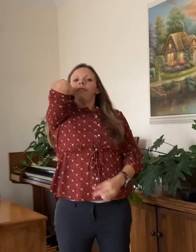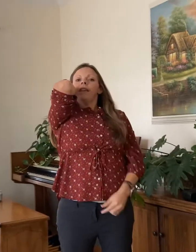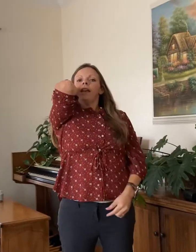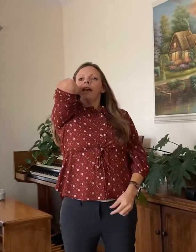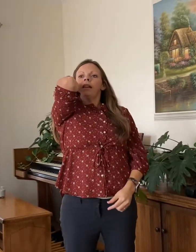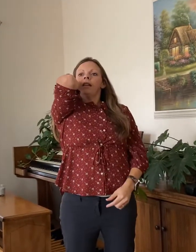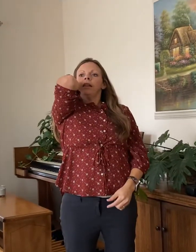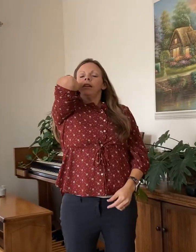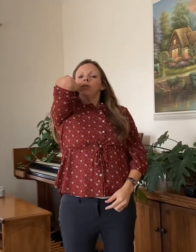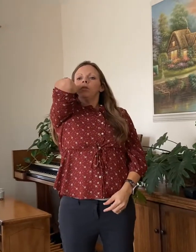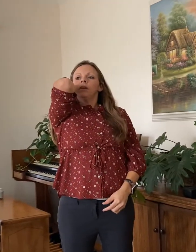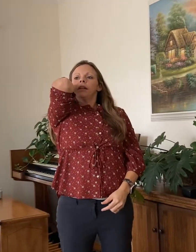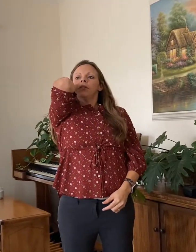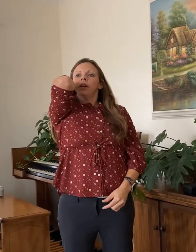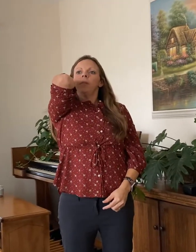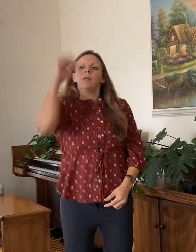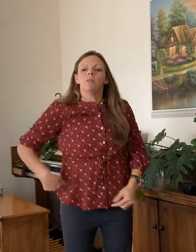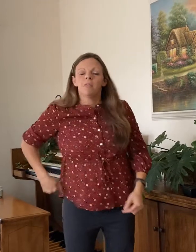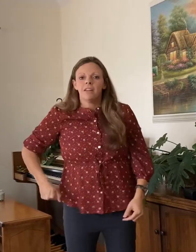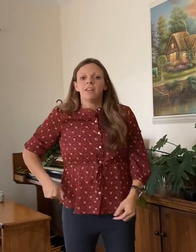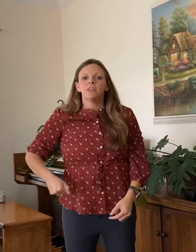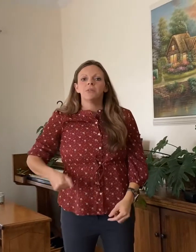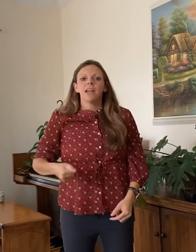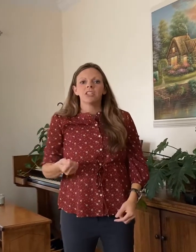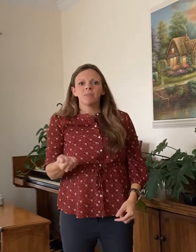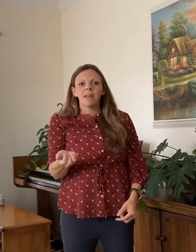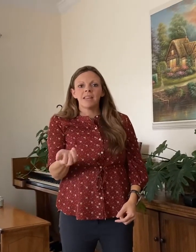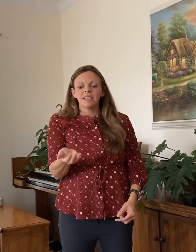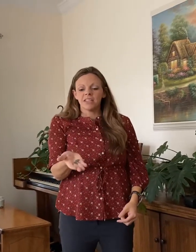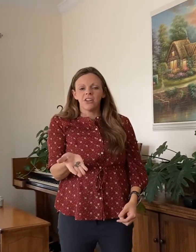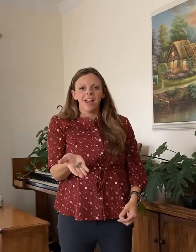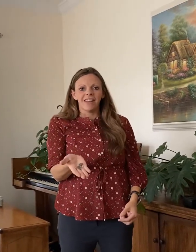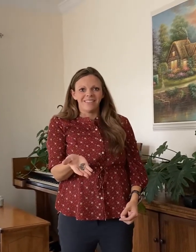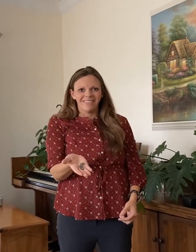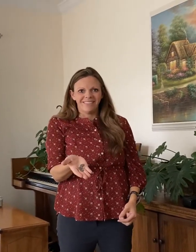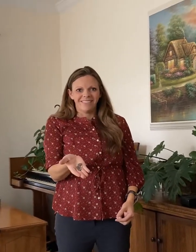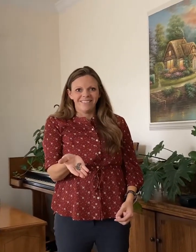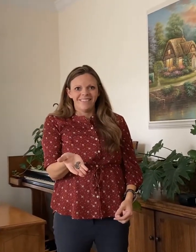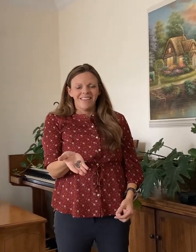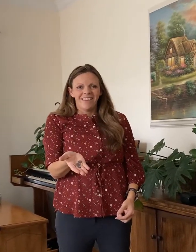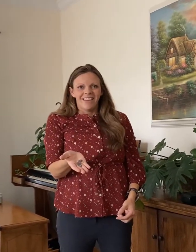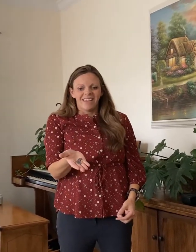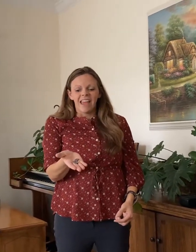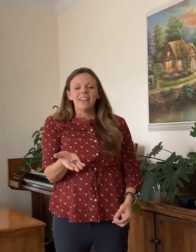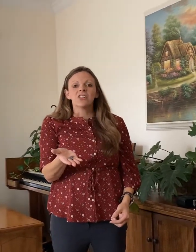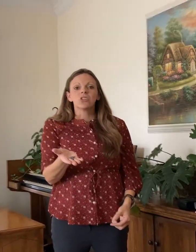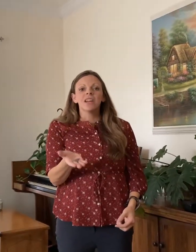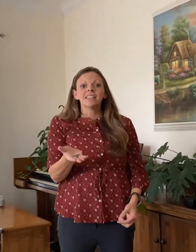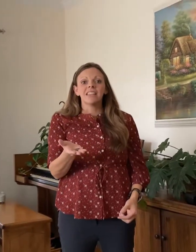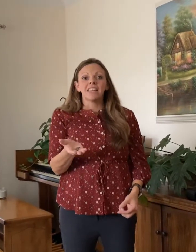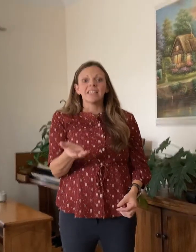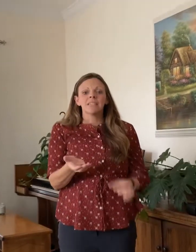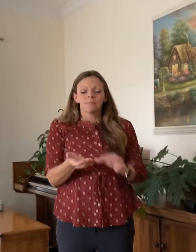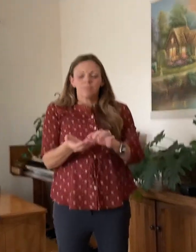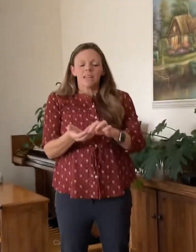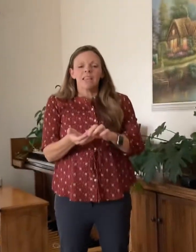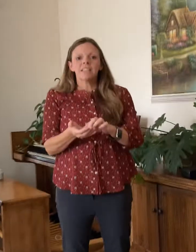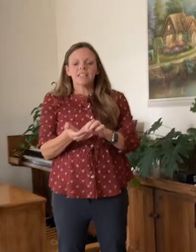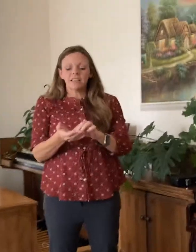then when you bring down your elbow, you catch the pennies in your hand. Okay, the trick to this is that the